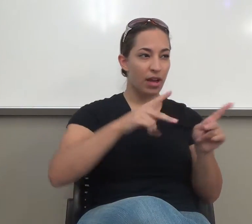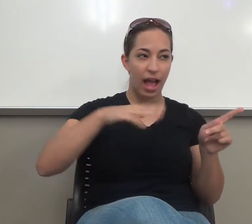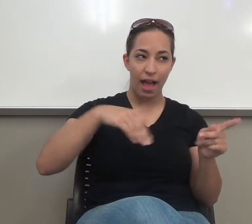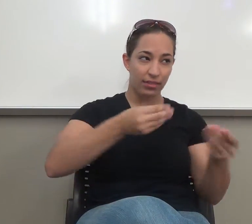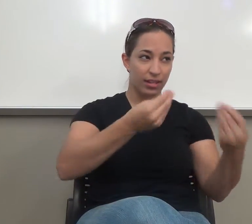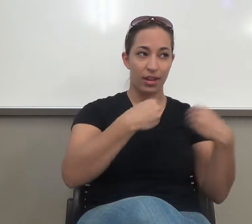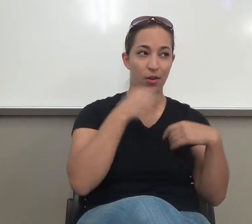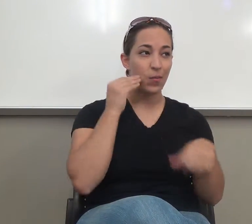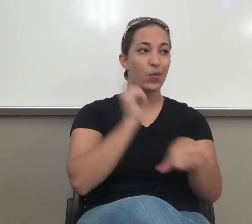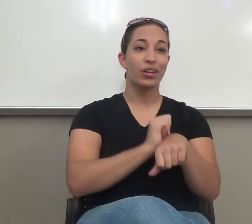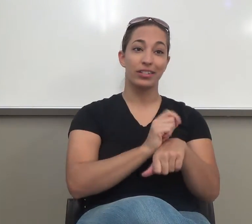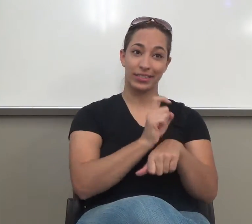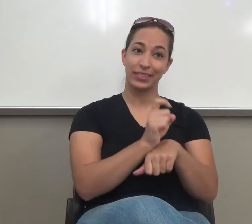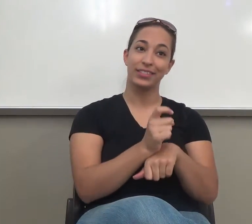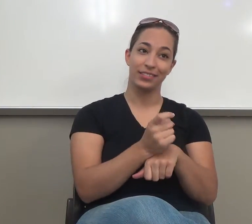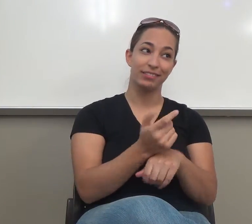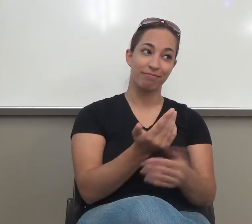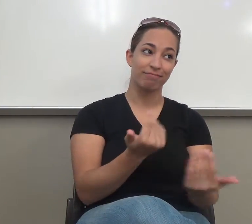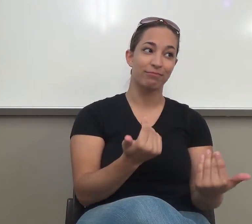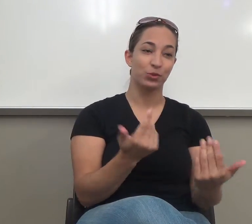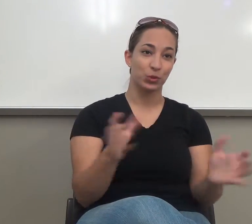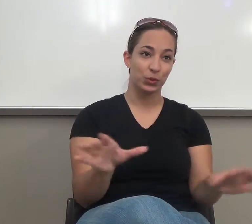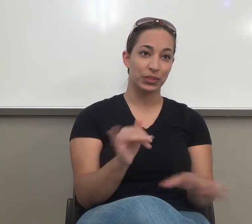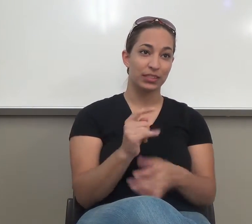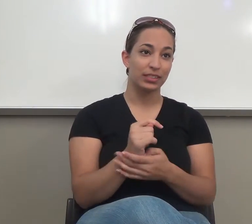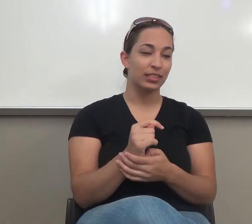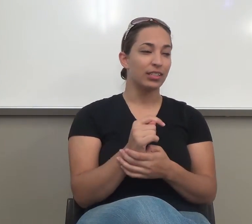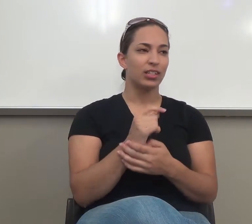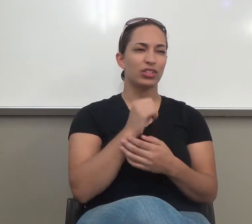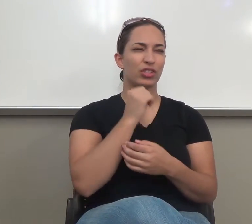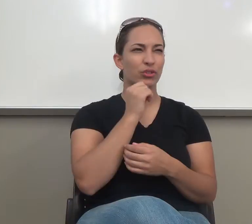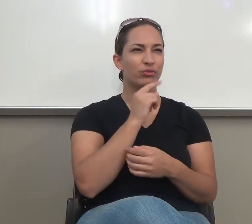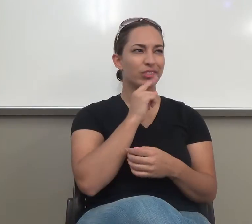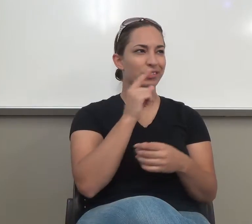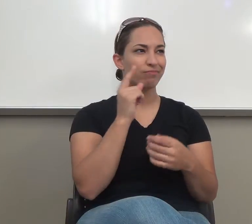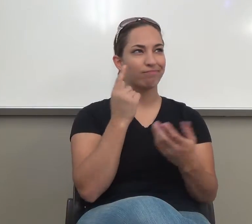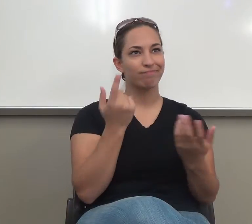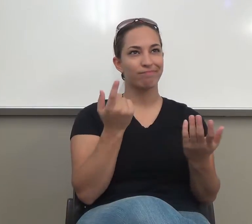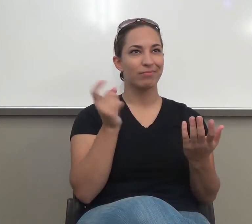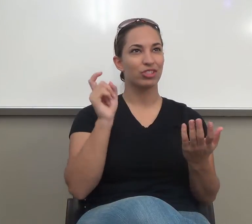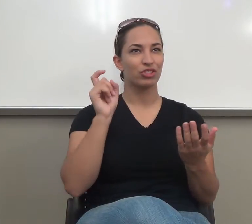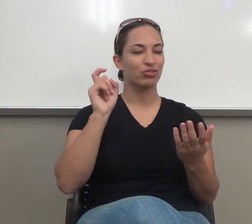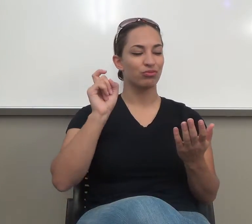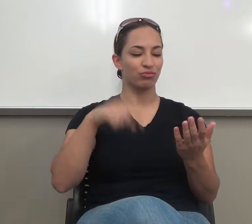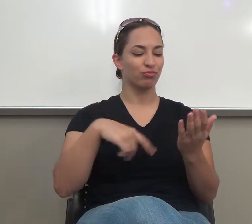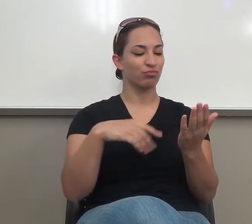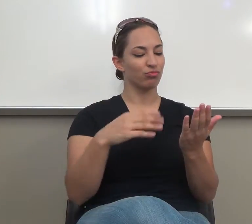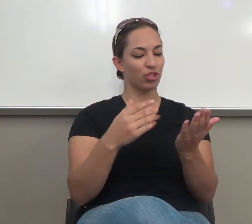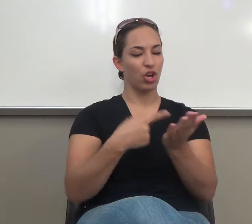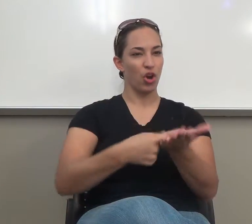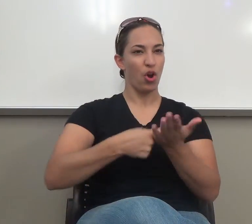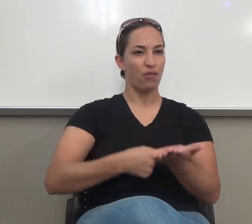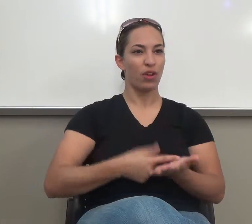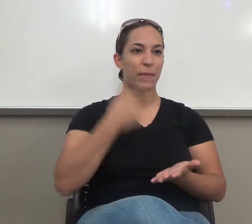to do it. Okay. There's really no reason to go over this because everybody's is going to be vastly different.